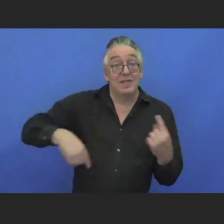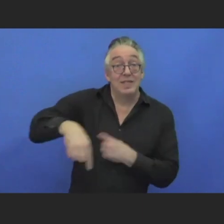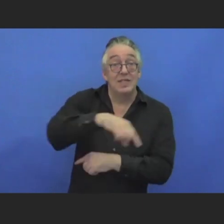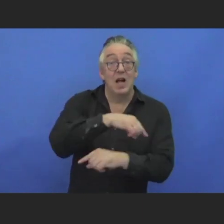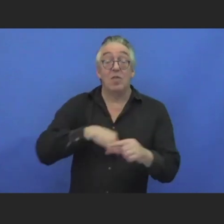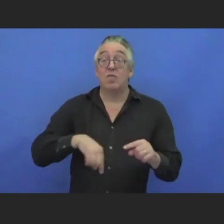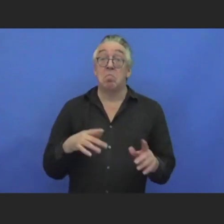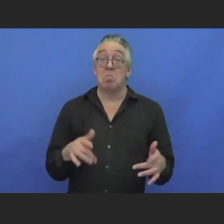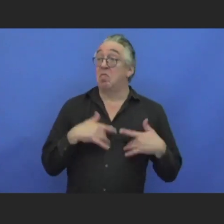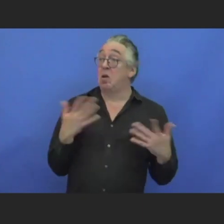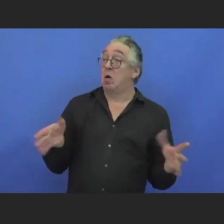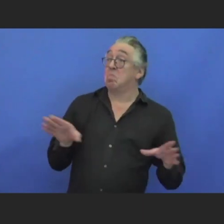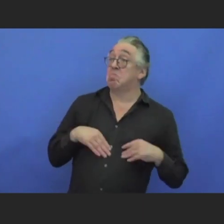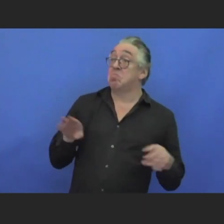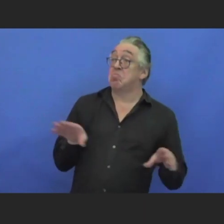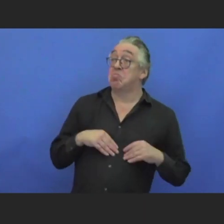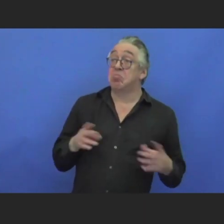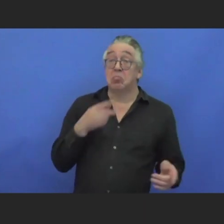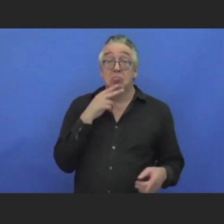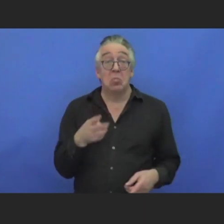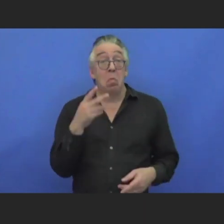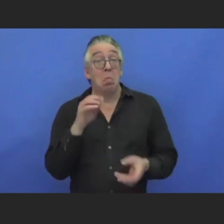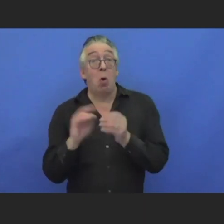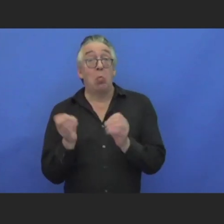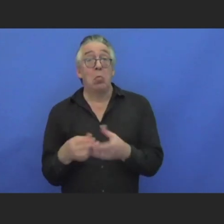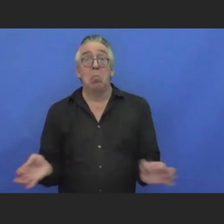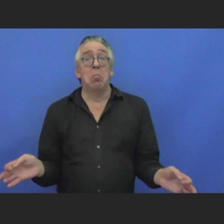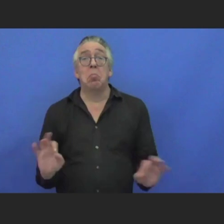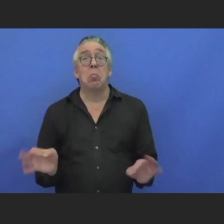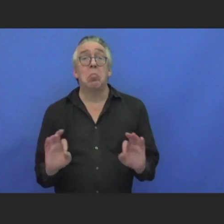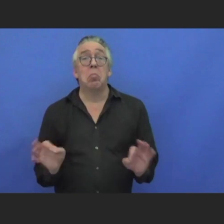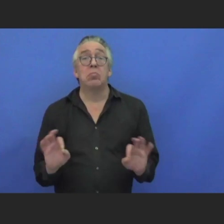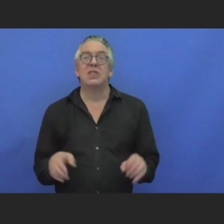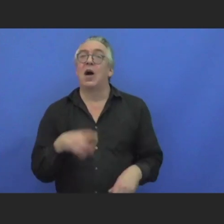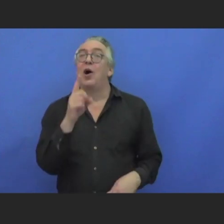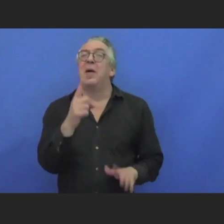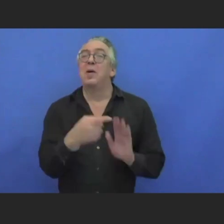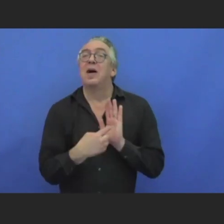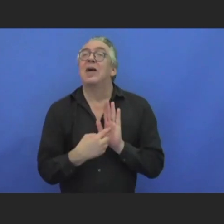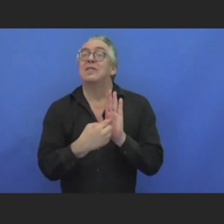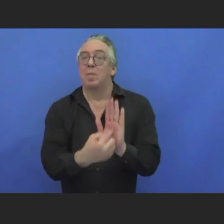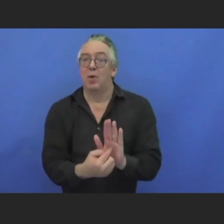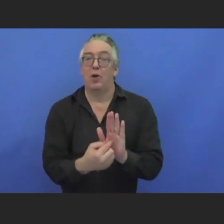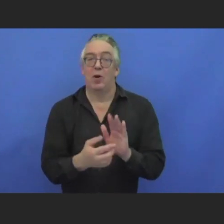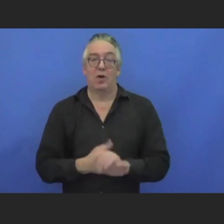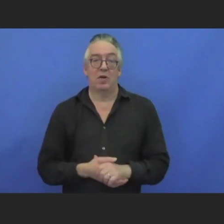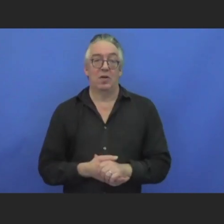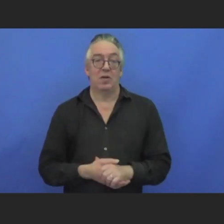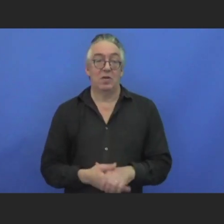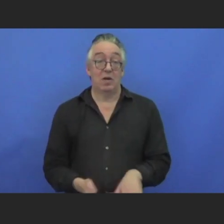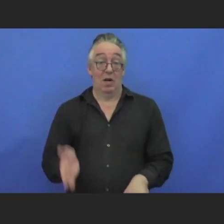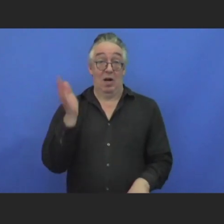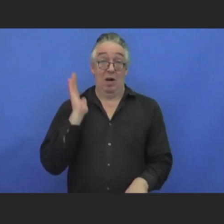what it is that I'm talking about. And I would like to take for example, when I was advocating